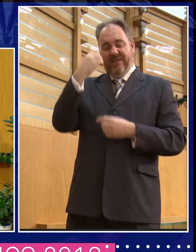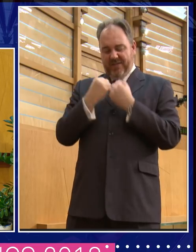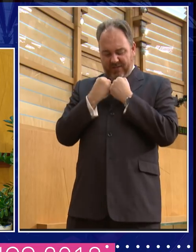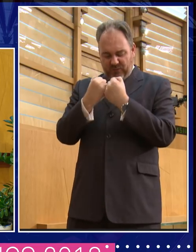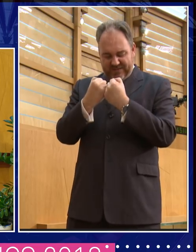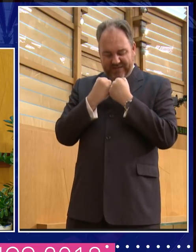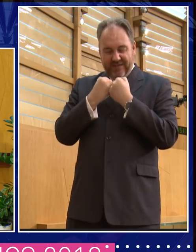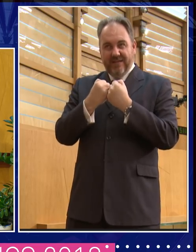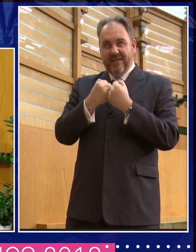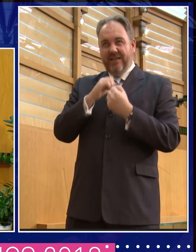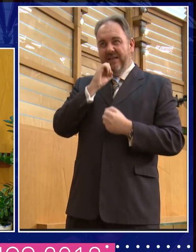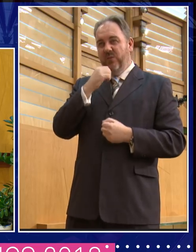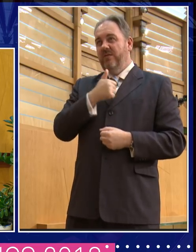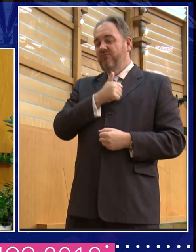We should let him not be Donald Trump.